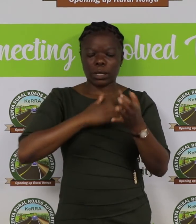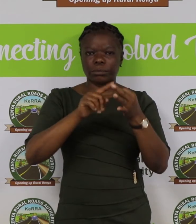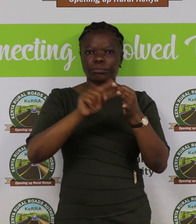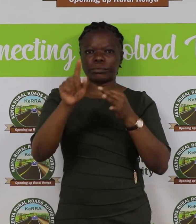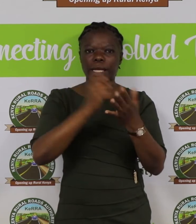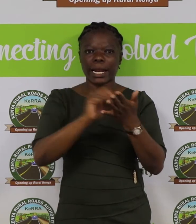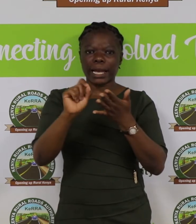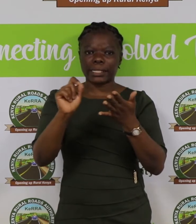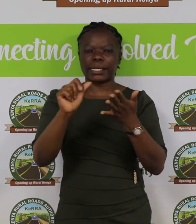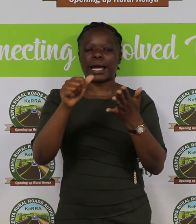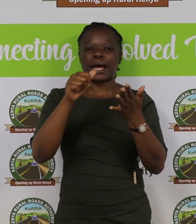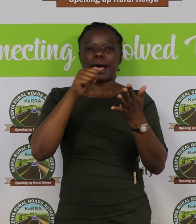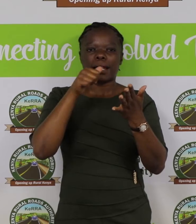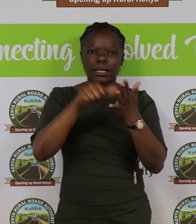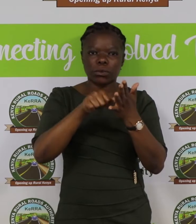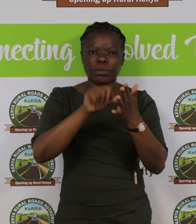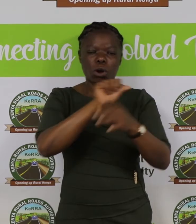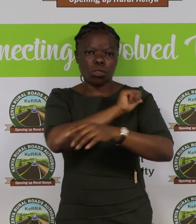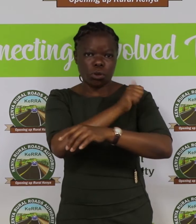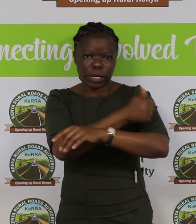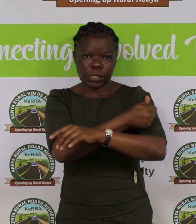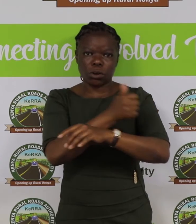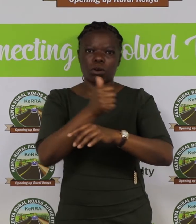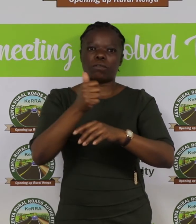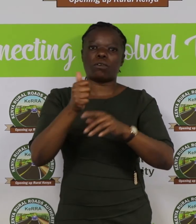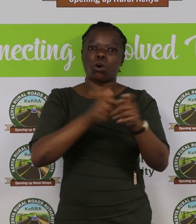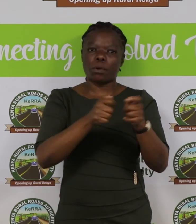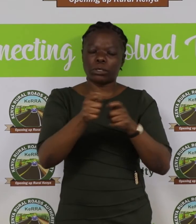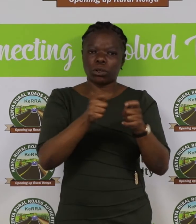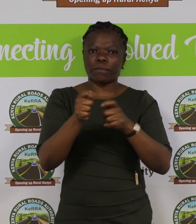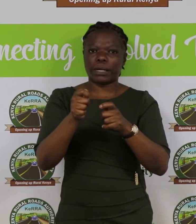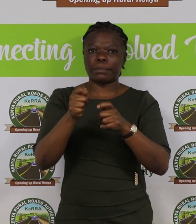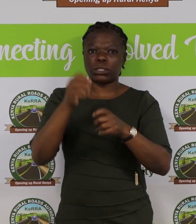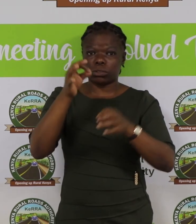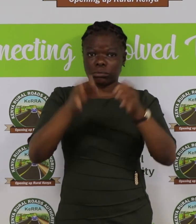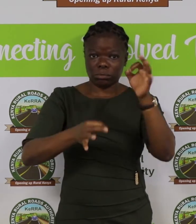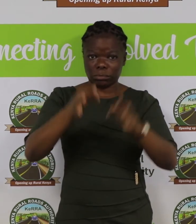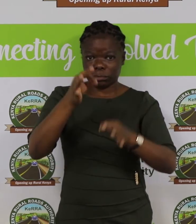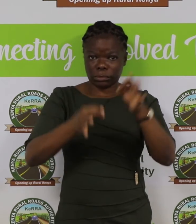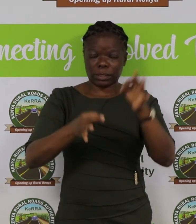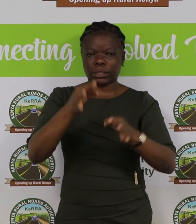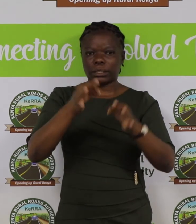write a letter to the authority or commission of administrative justice.